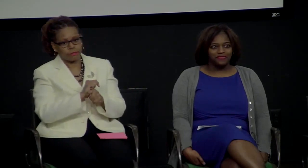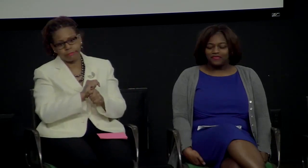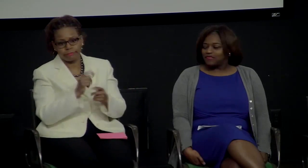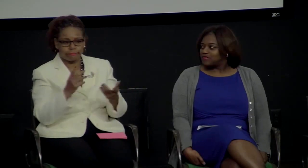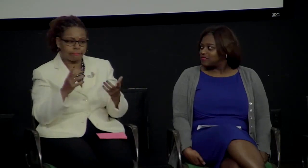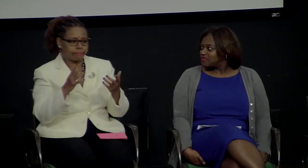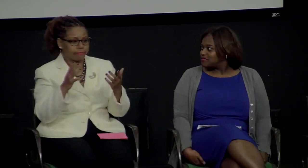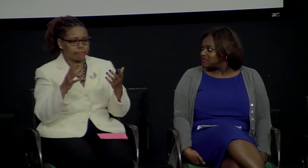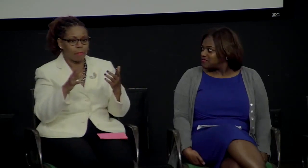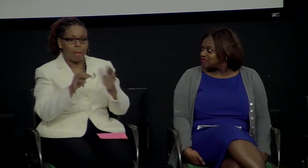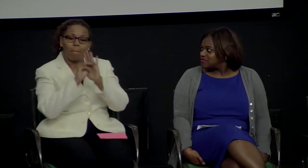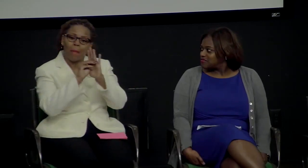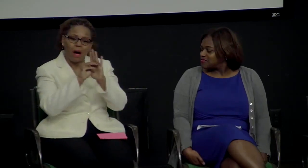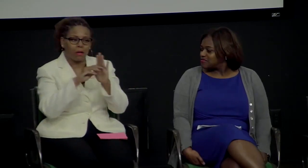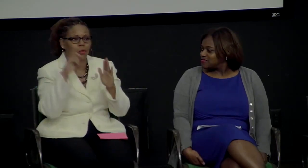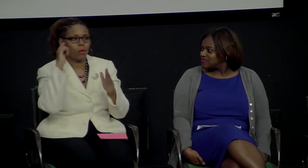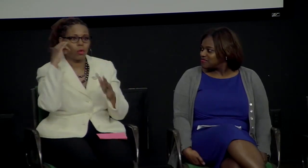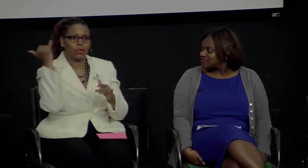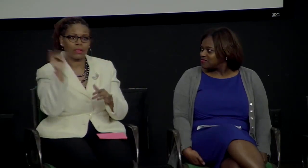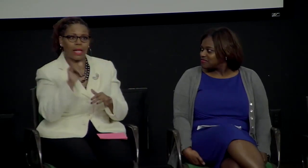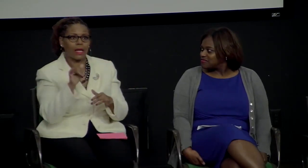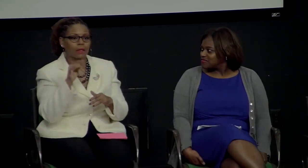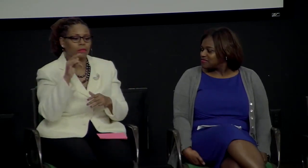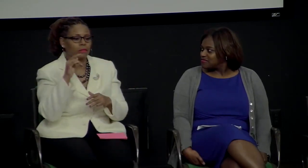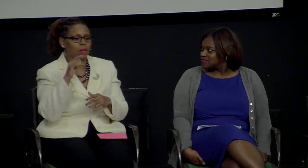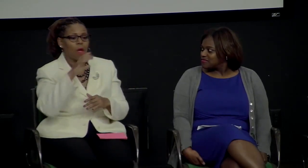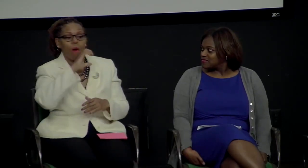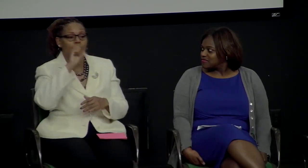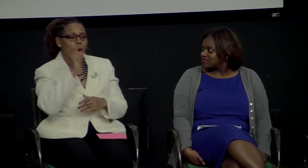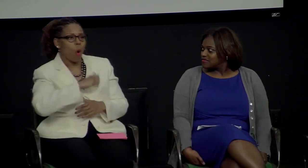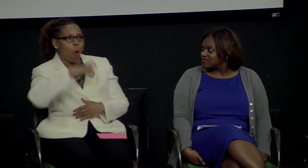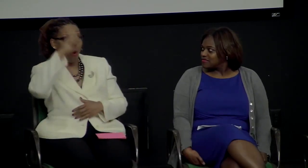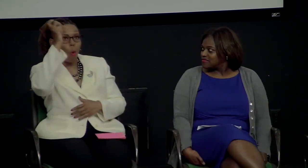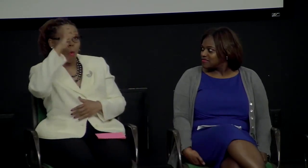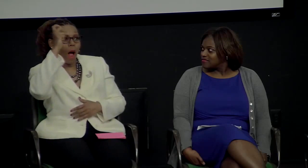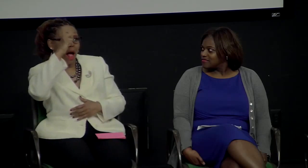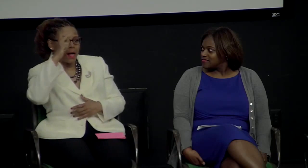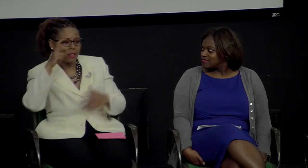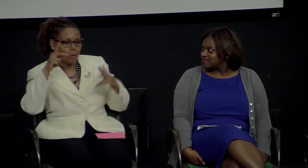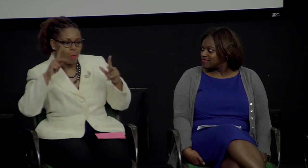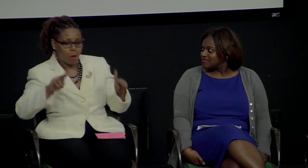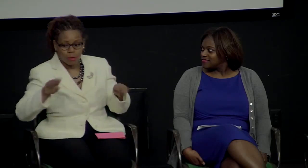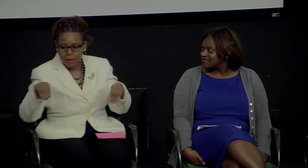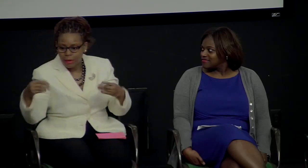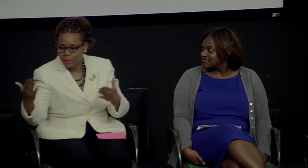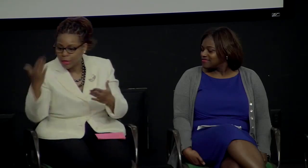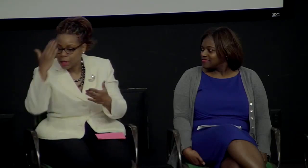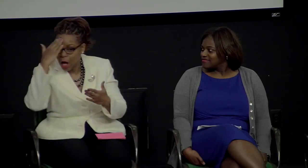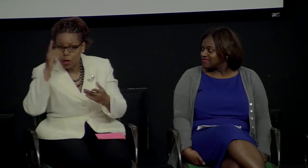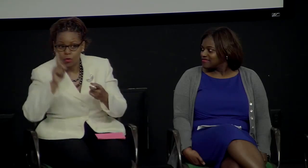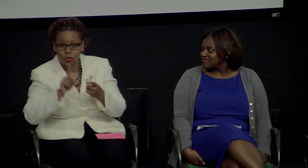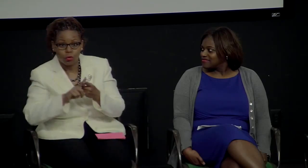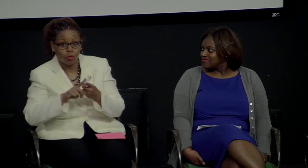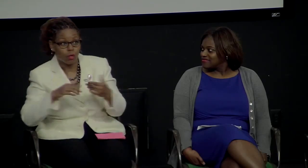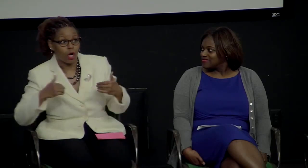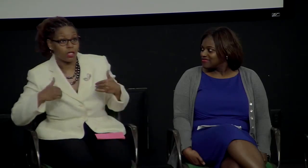The traditional view or the traditional model is that of the older wise person